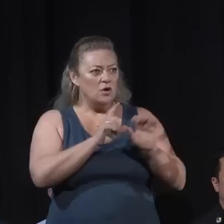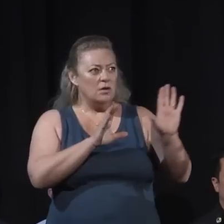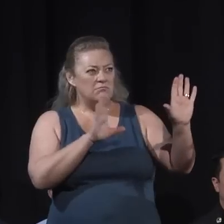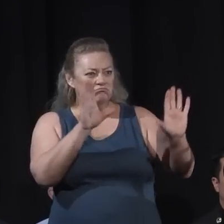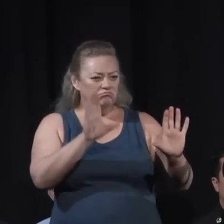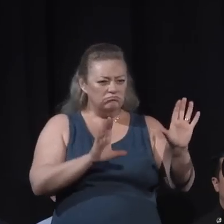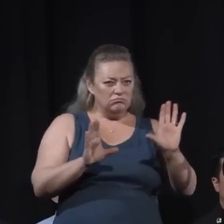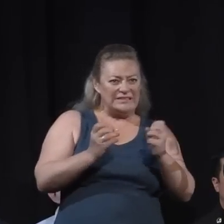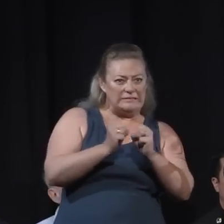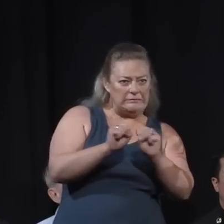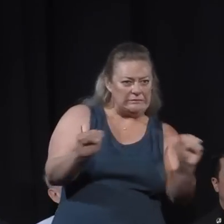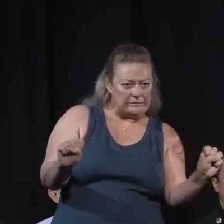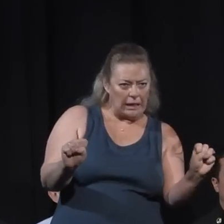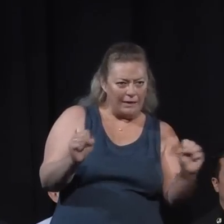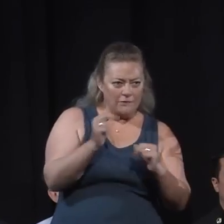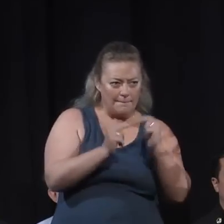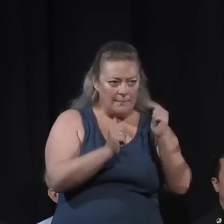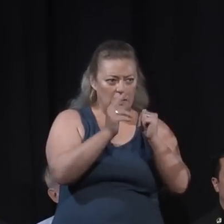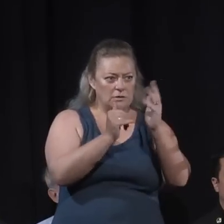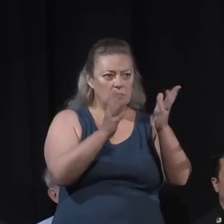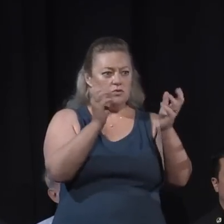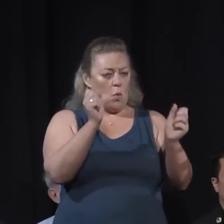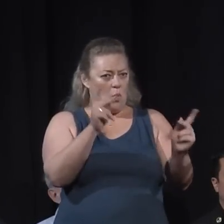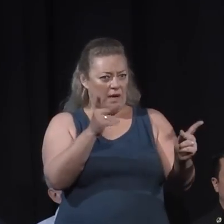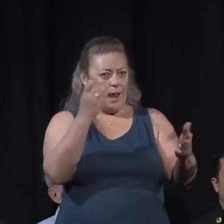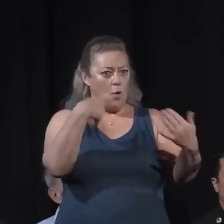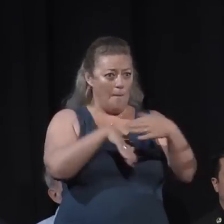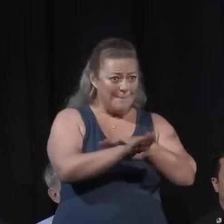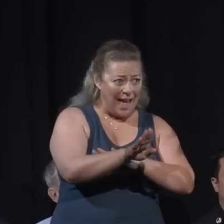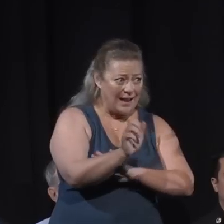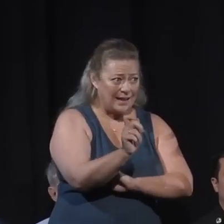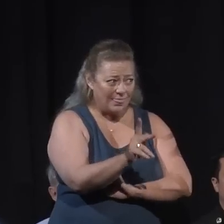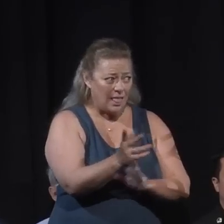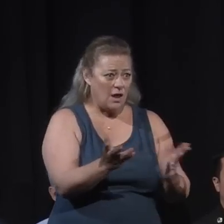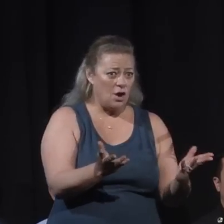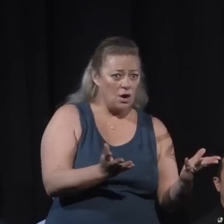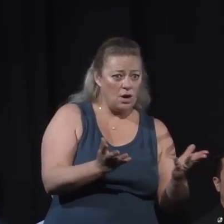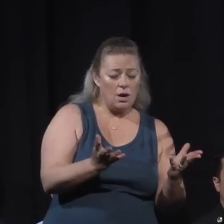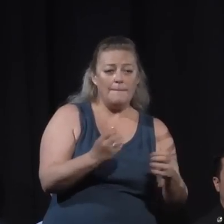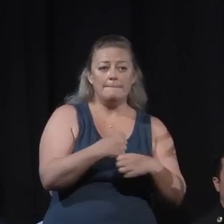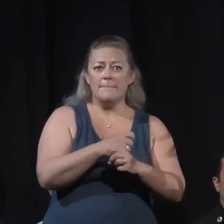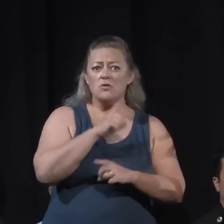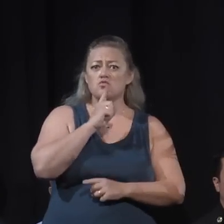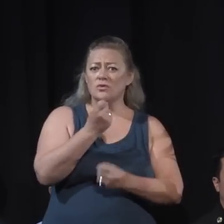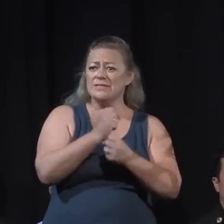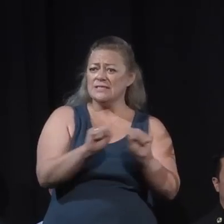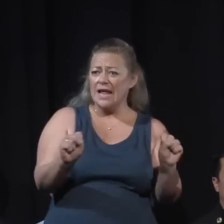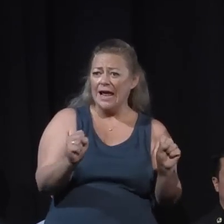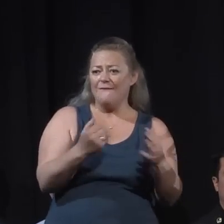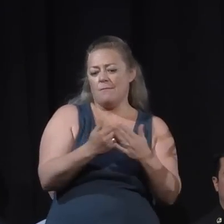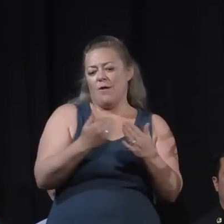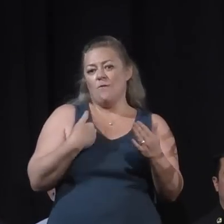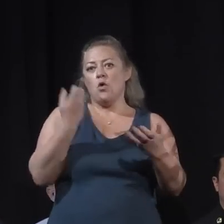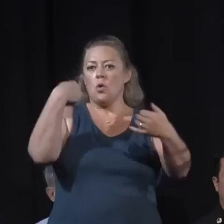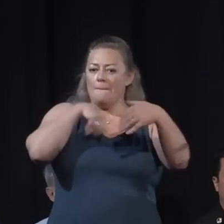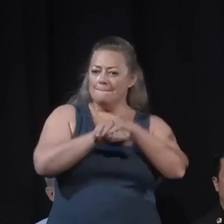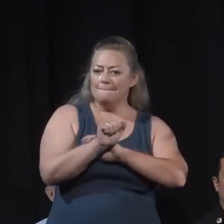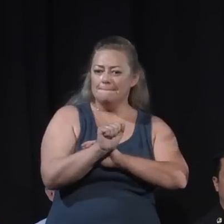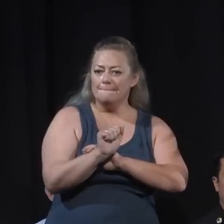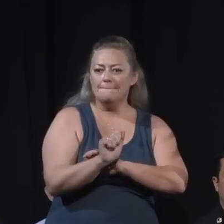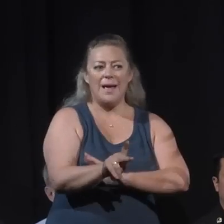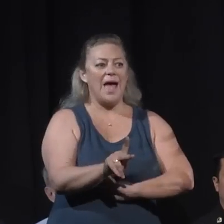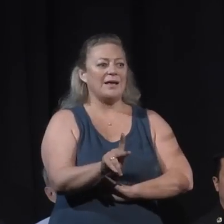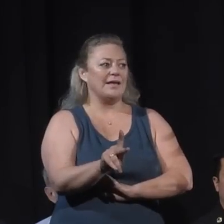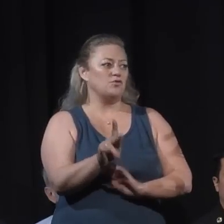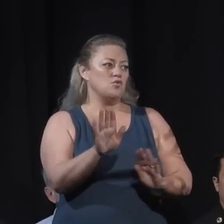back in there. And there is a whole lot of process going on to make sure that it's safe for you before you go back into your neighborhood so that we